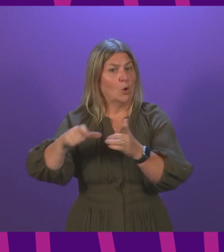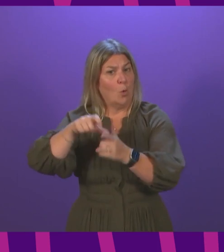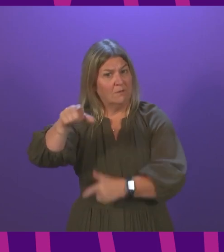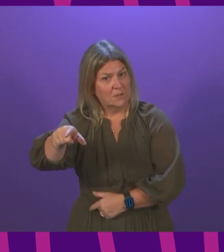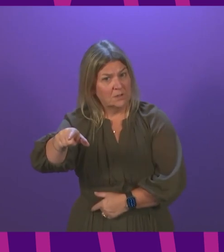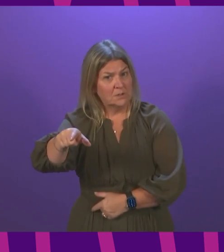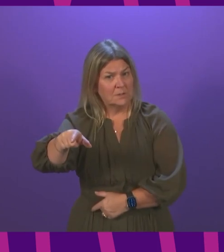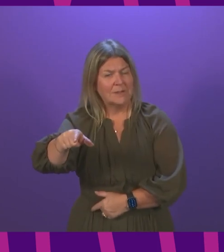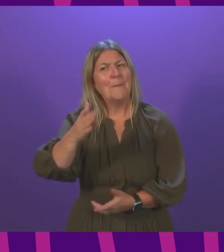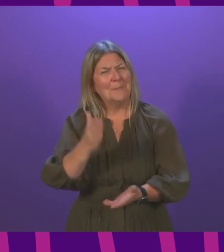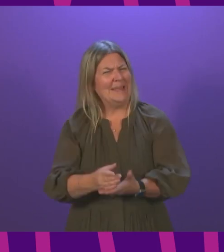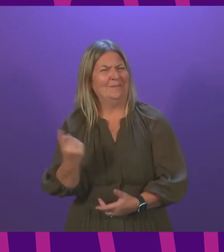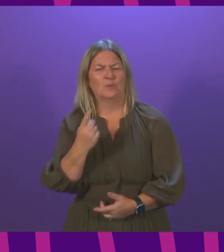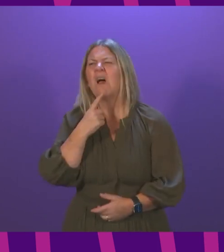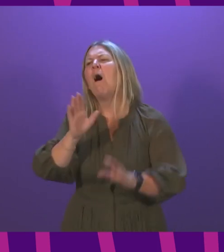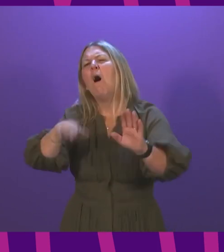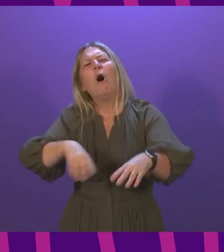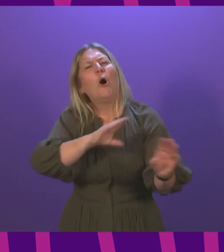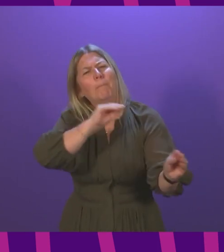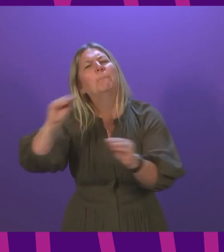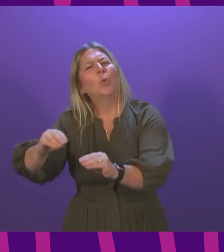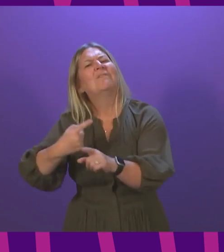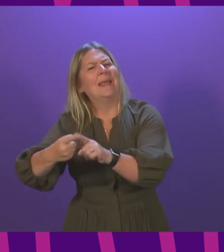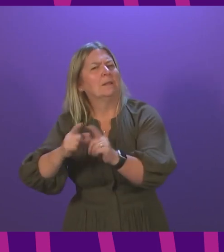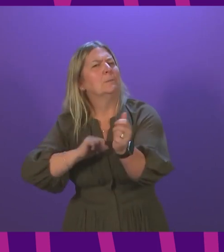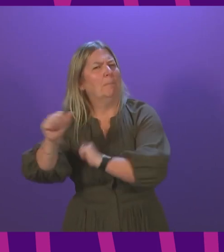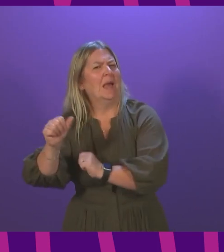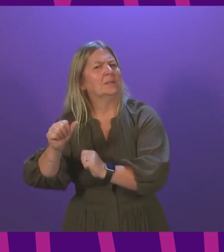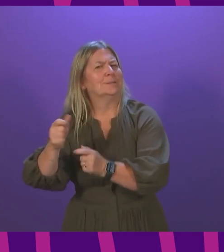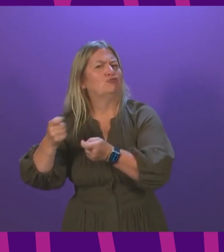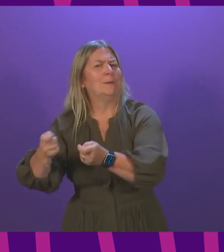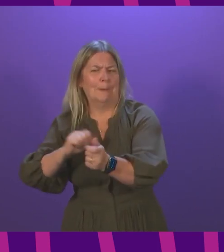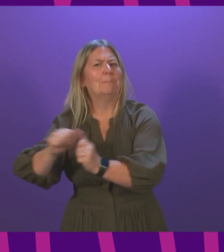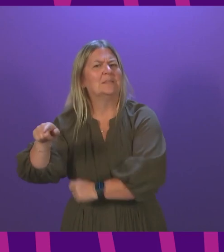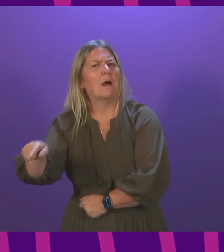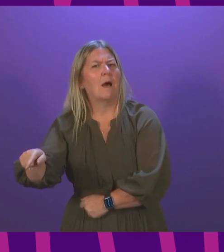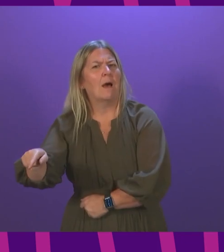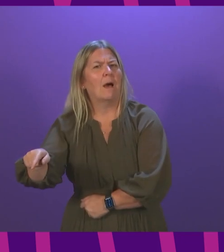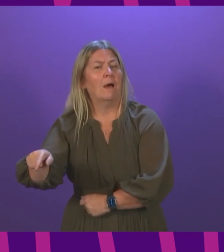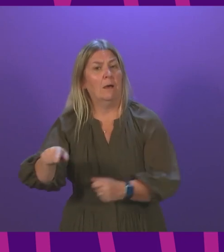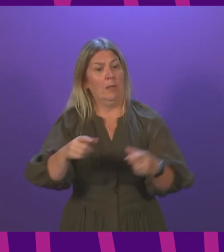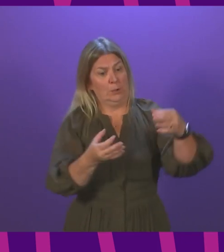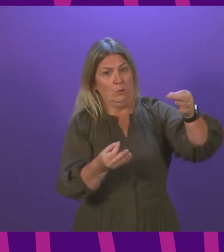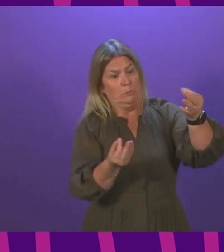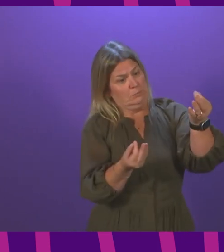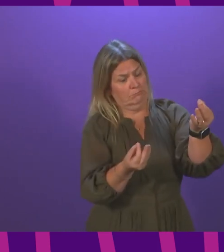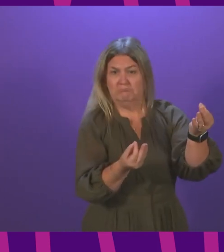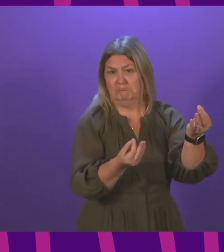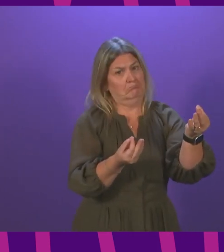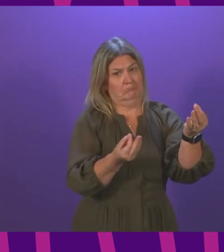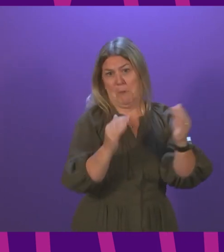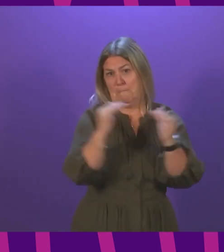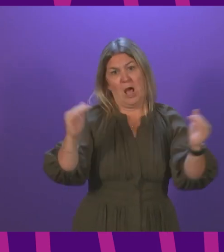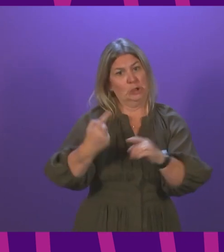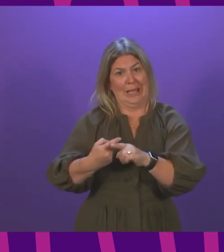to England, where there are well-established clinics and a care pathway, and nothing in this document will match that. Long Covid